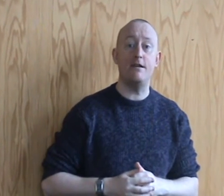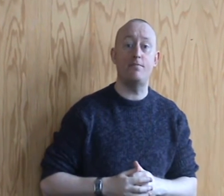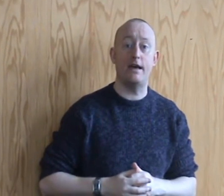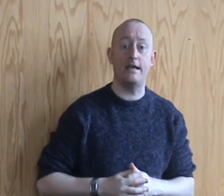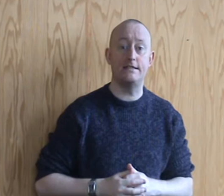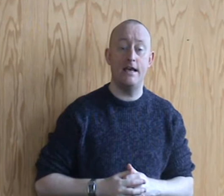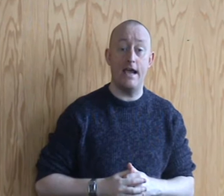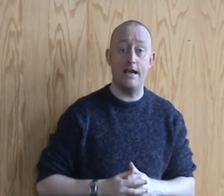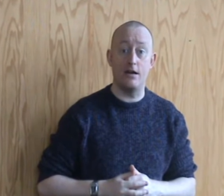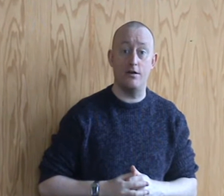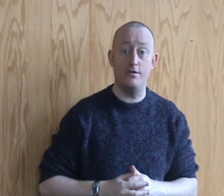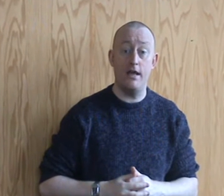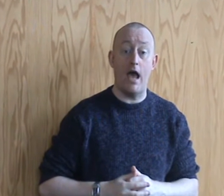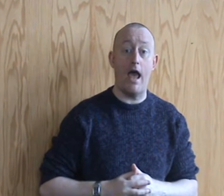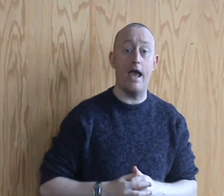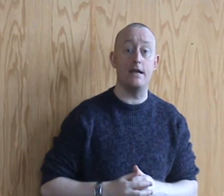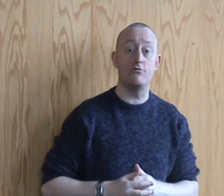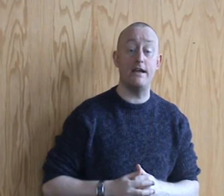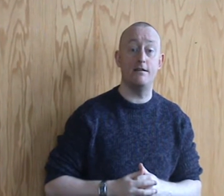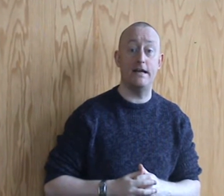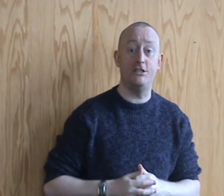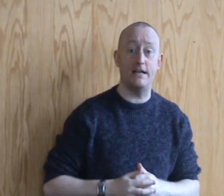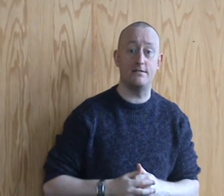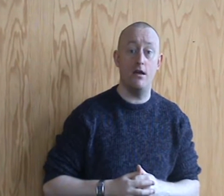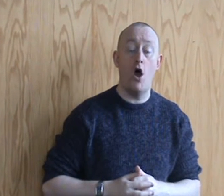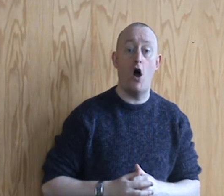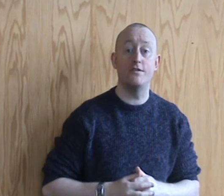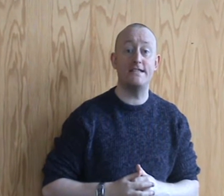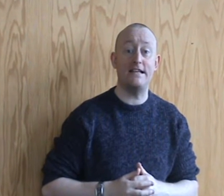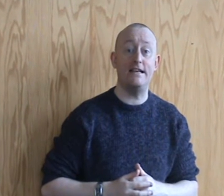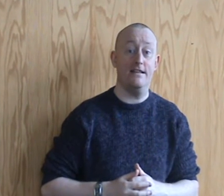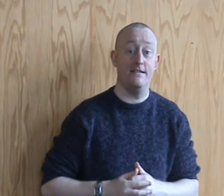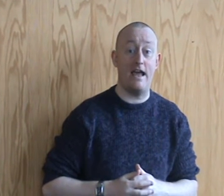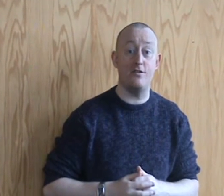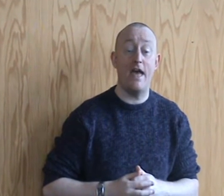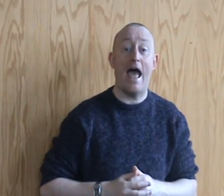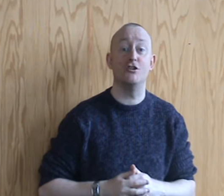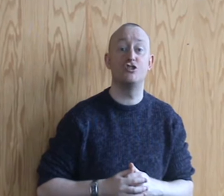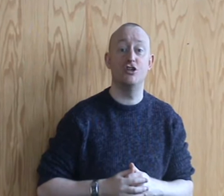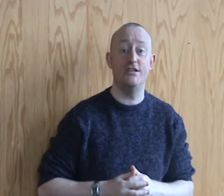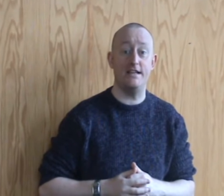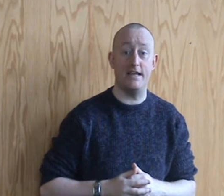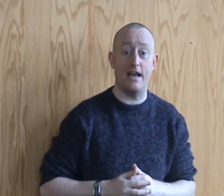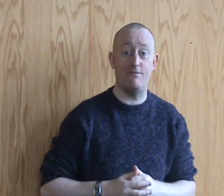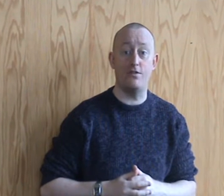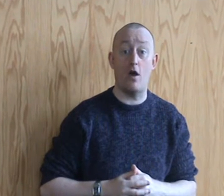place in England in Greater Manchester on Saturday the 10th and Sunday the 11th of